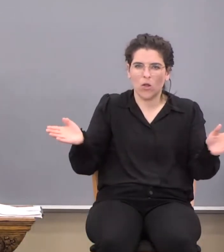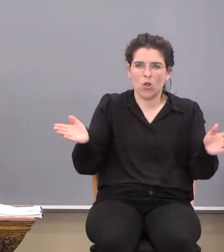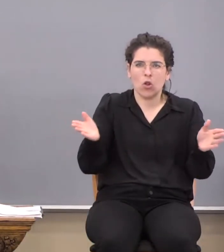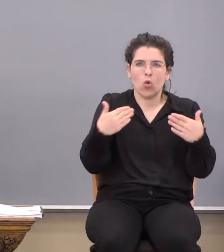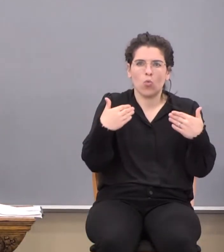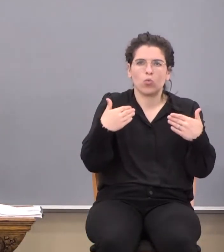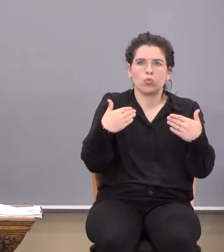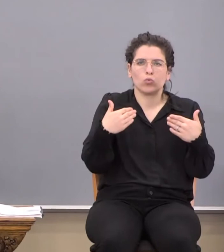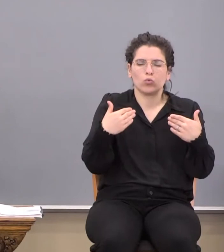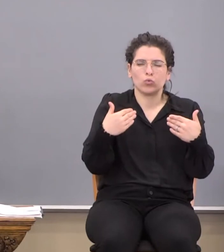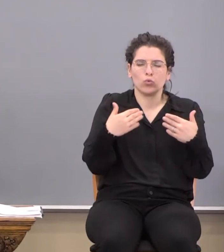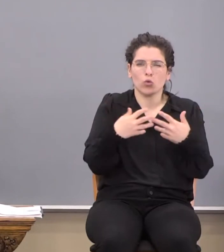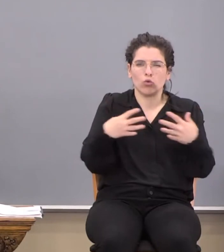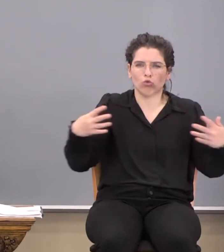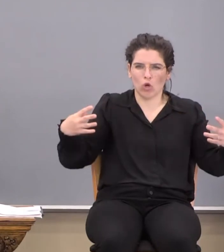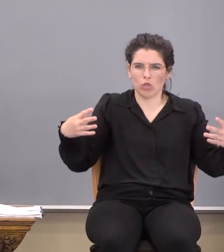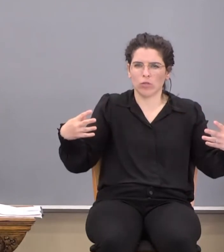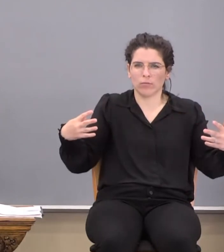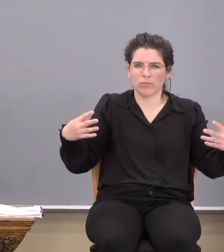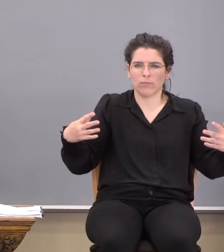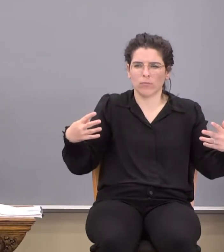the chart. What do I mean by that?